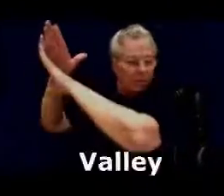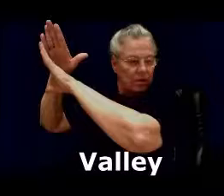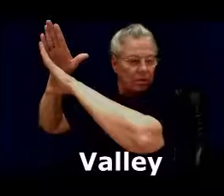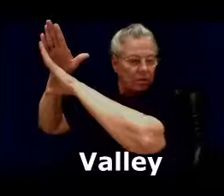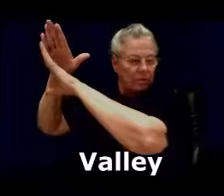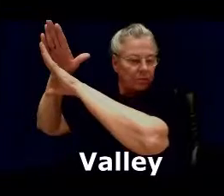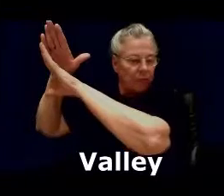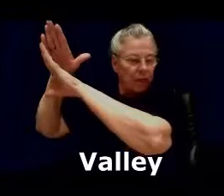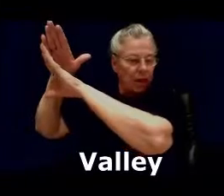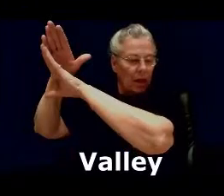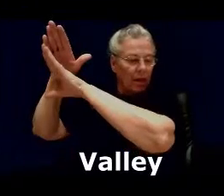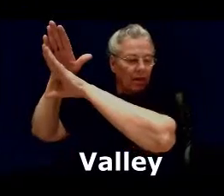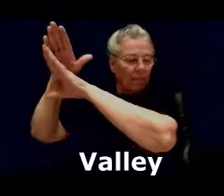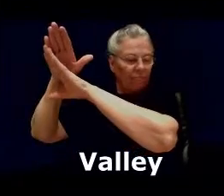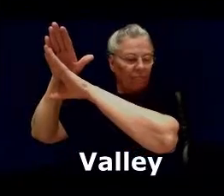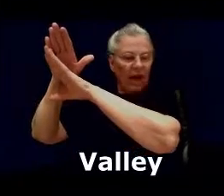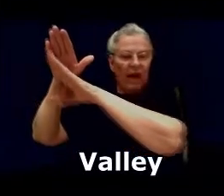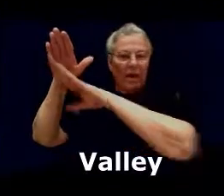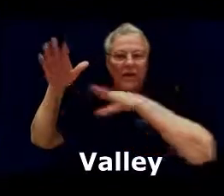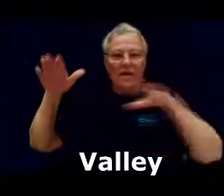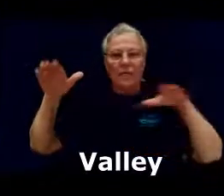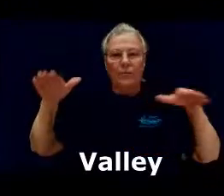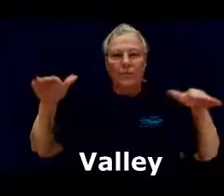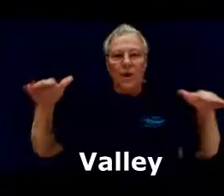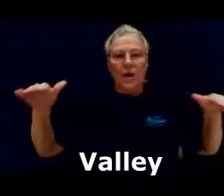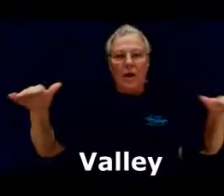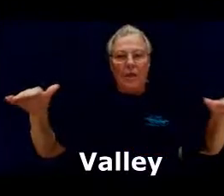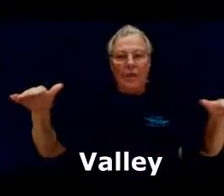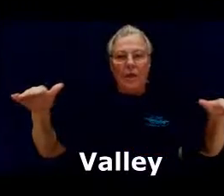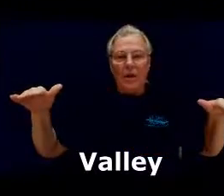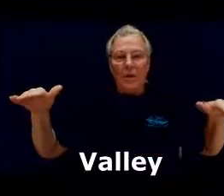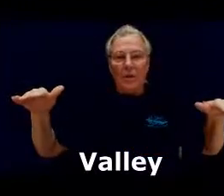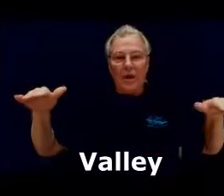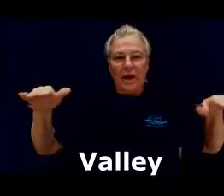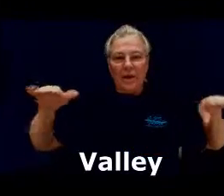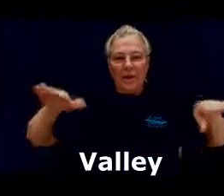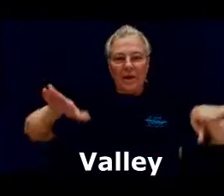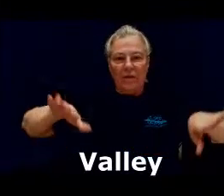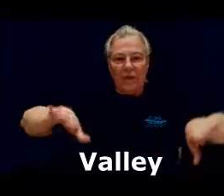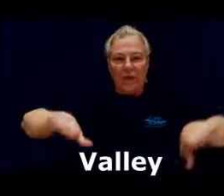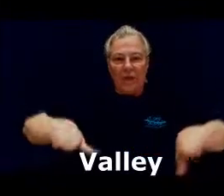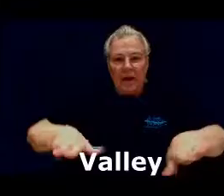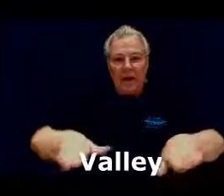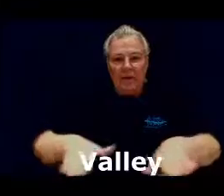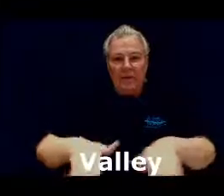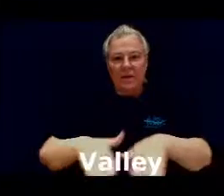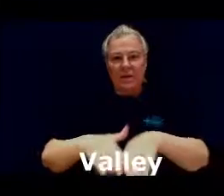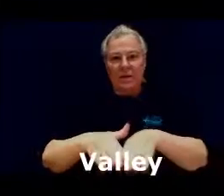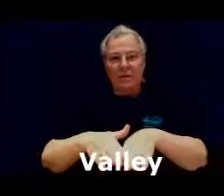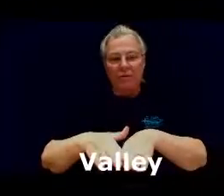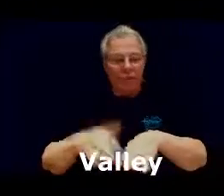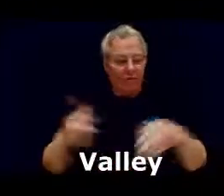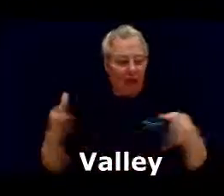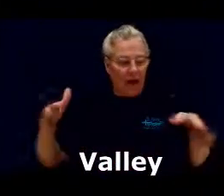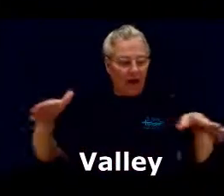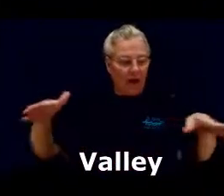valleys from the level plane to the level plane and dip it for the valley